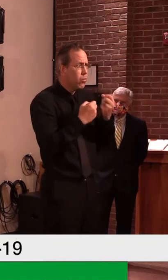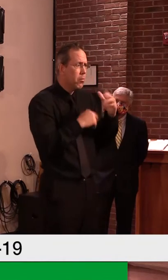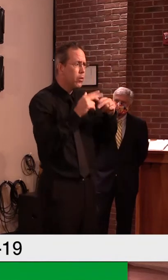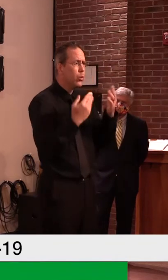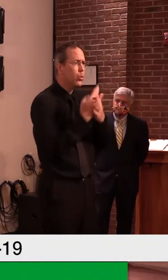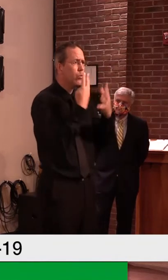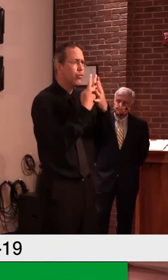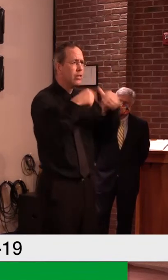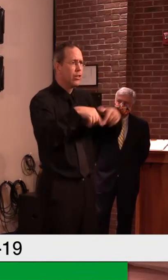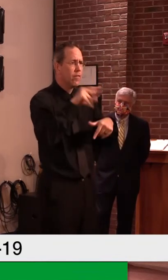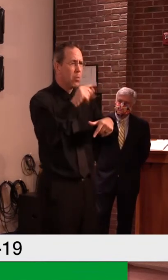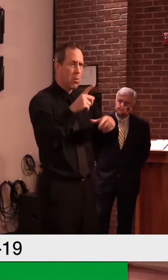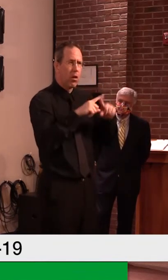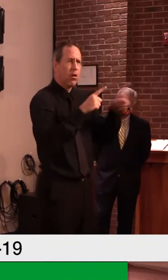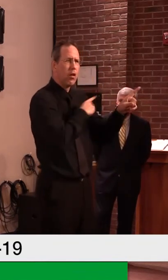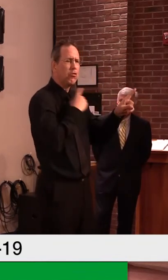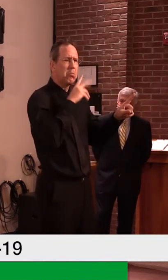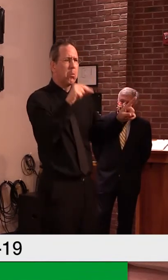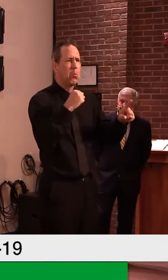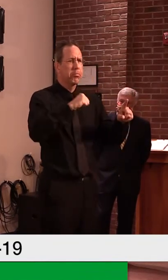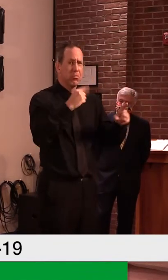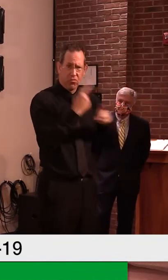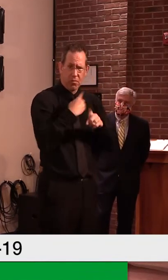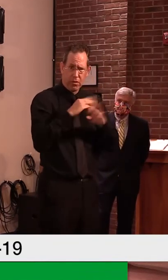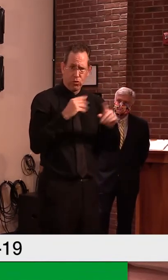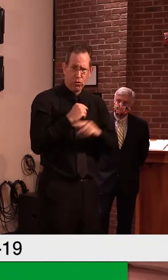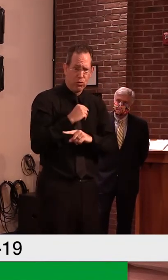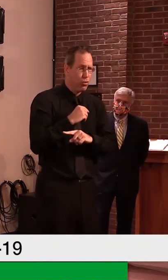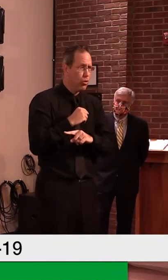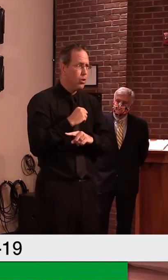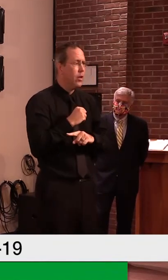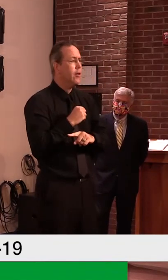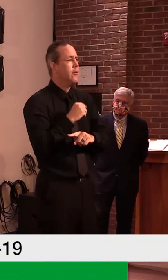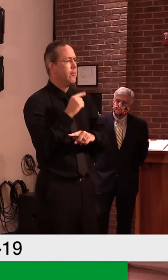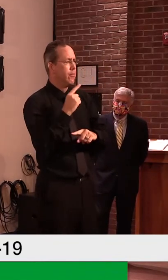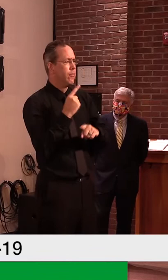I think two years ago we made the proposal and it was rejected.